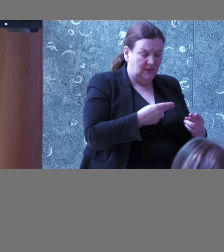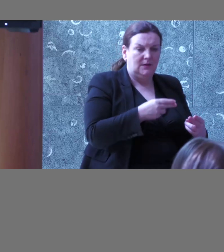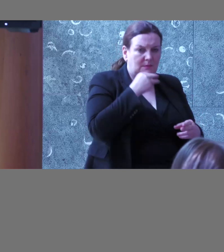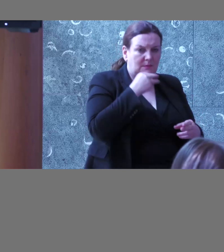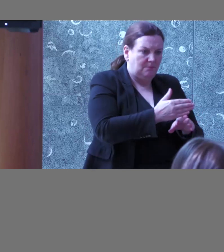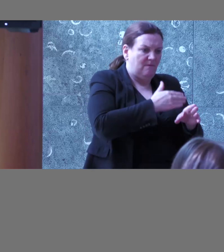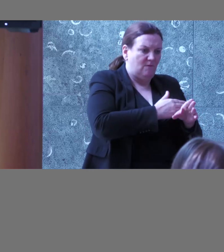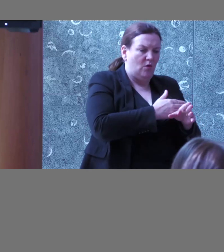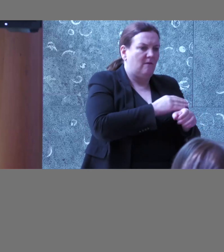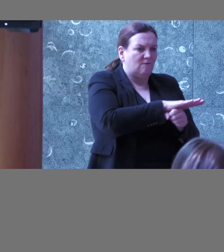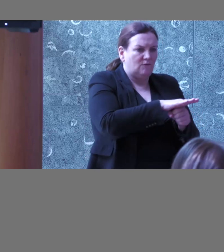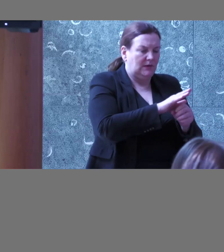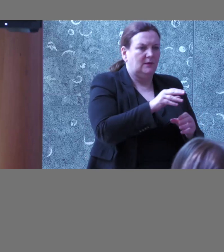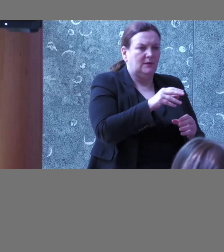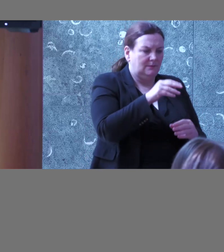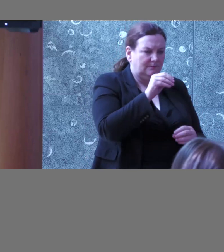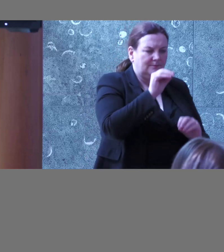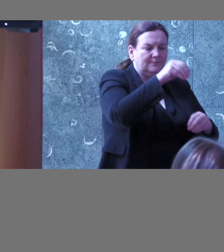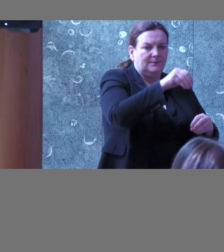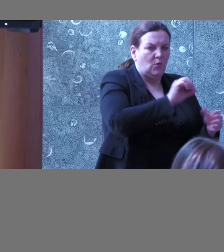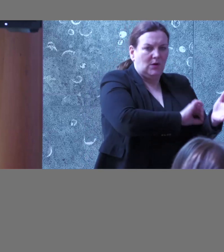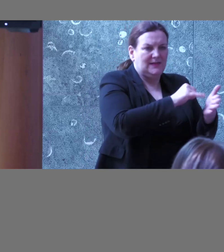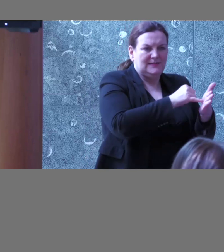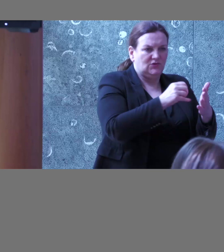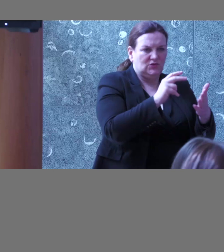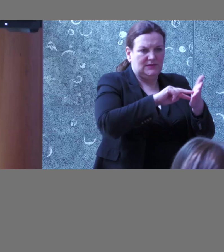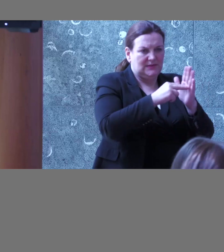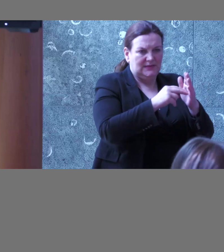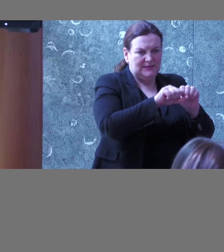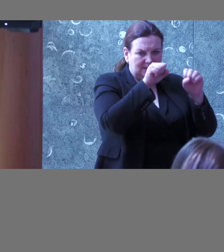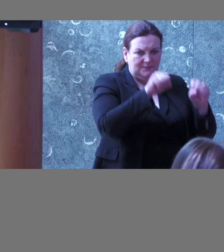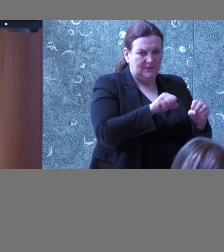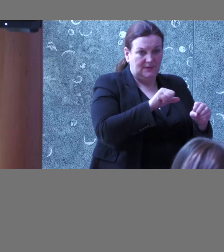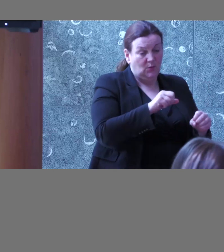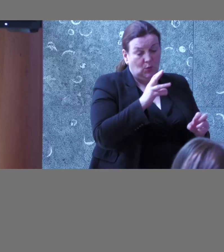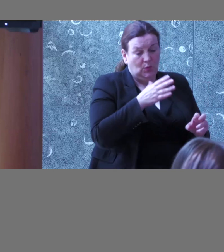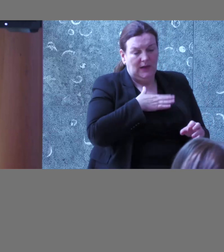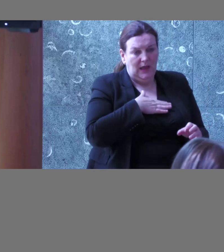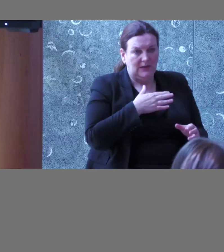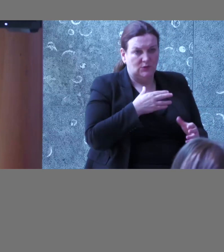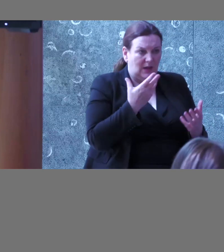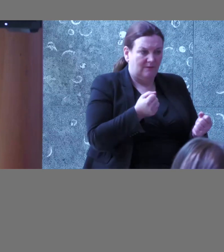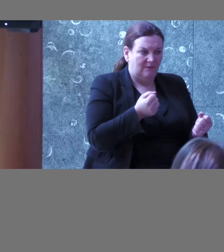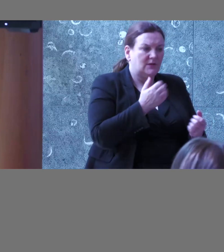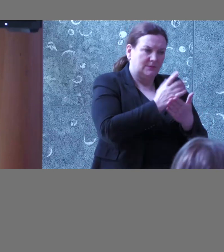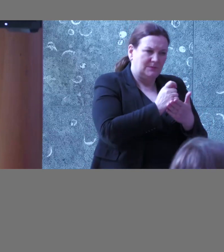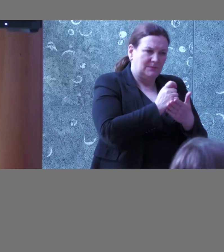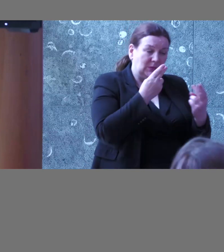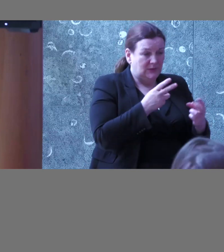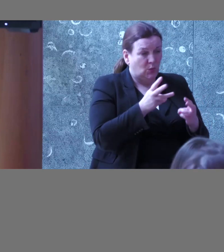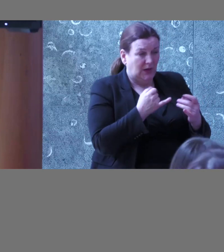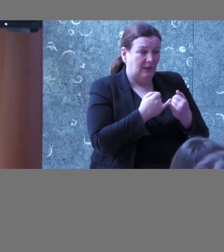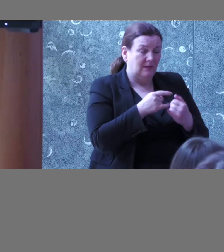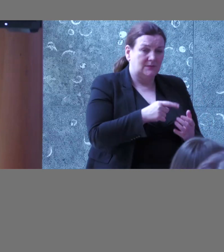fully baked into a full organizational design system as much as we love working in that way it's not always possible so we have to work in that kind of way so